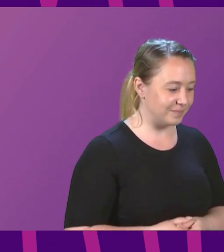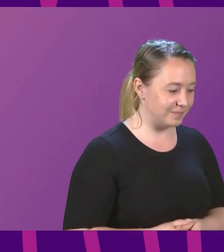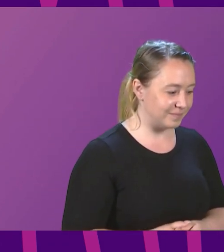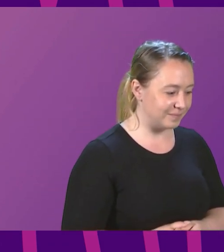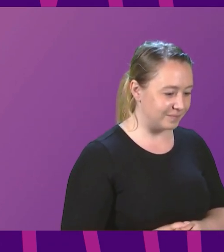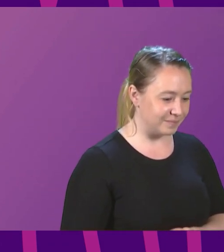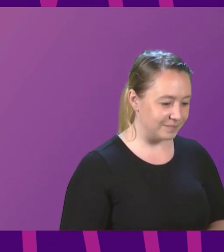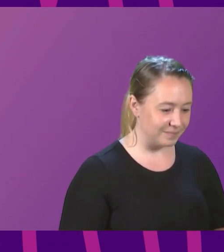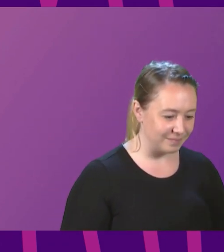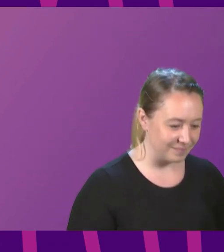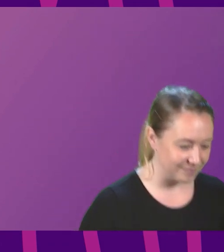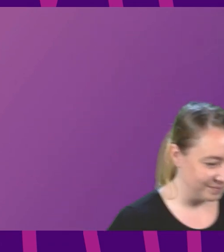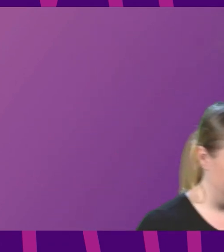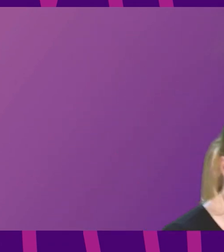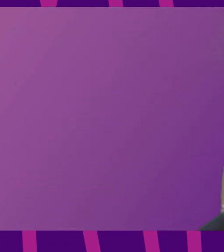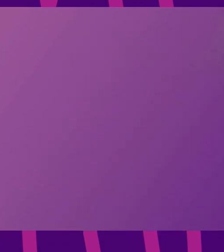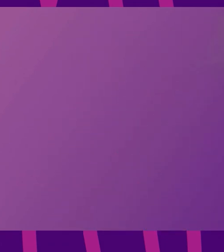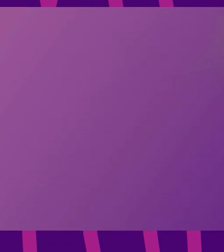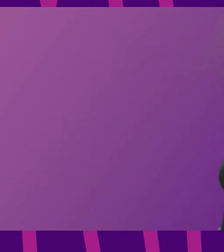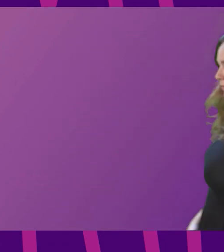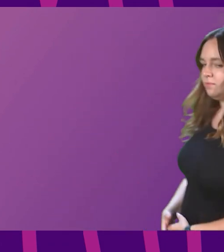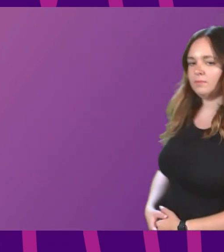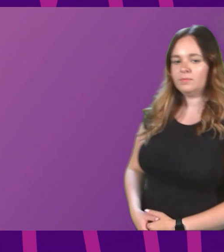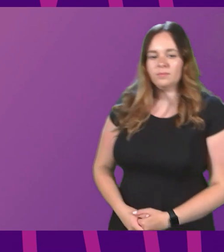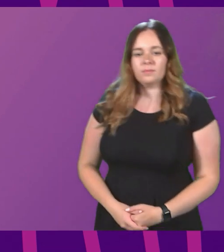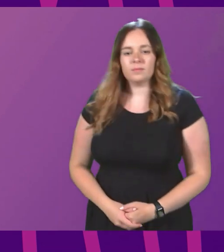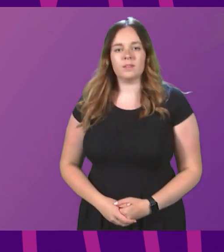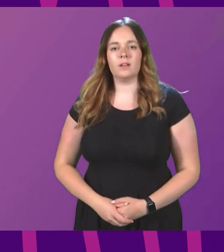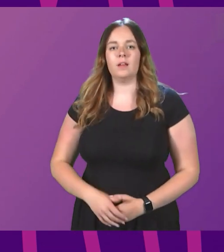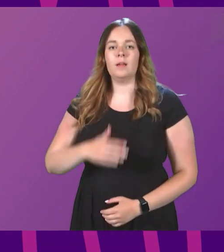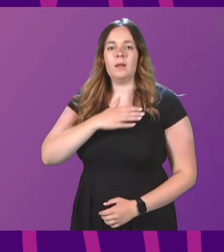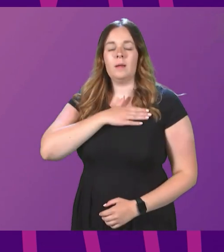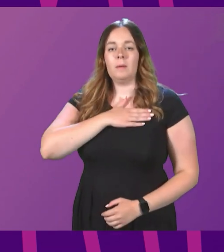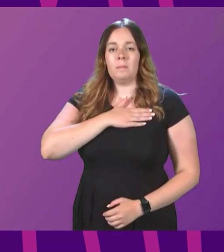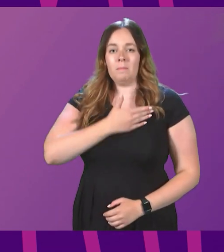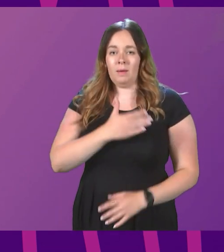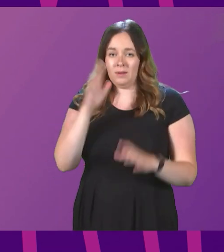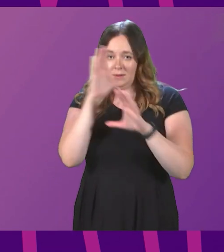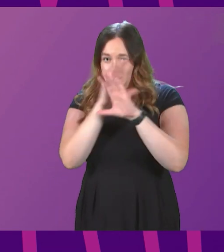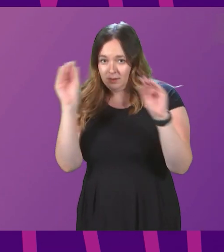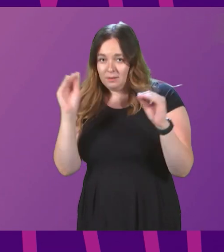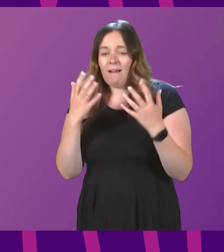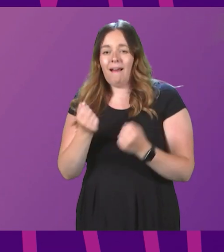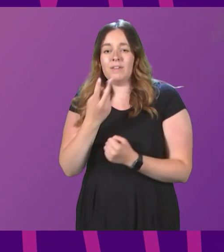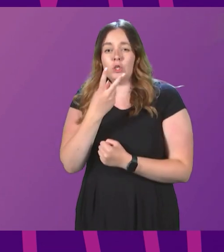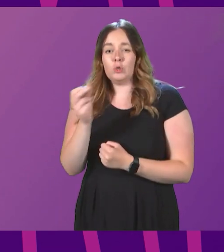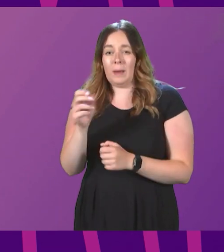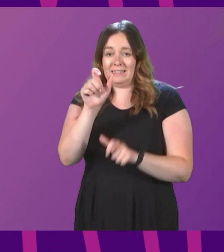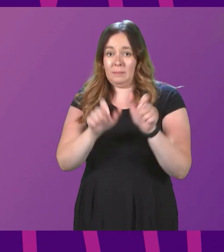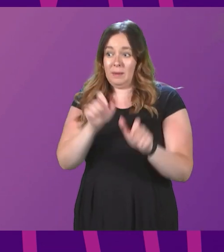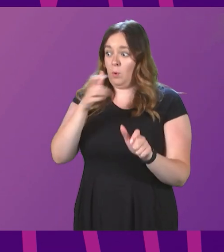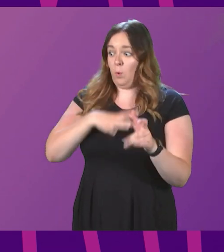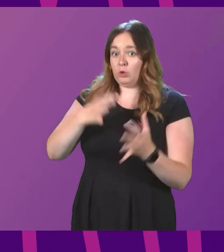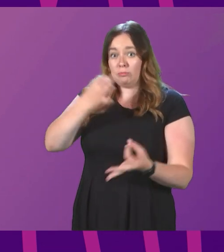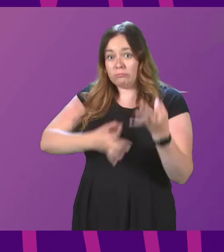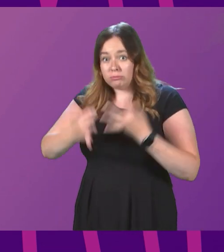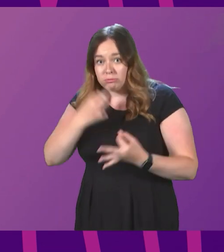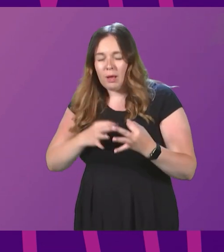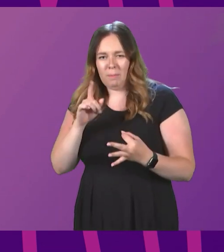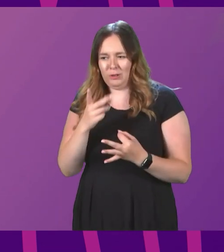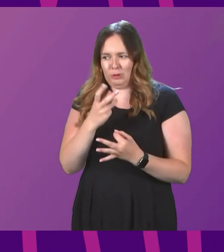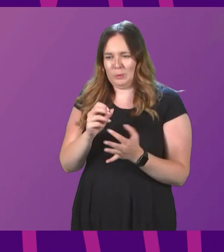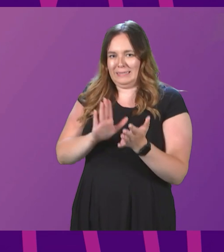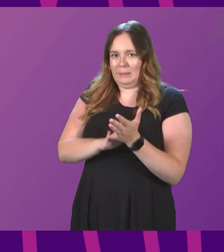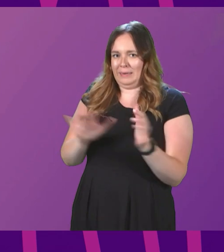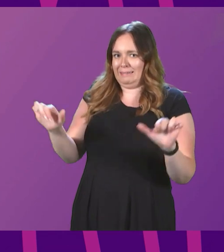Before I go on to the next question, members will wish to be aware that I have 20 members wishing to ask a question in a 20 minute period. I will